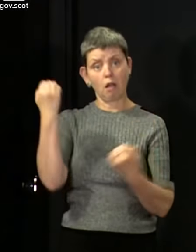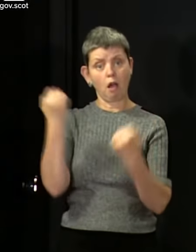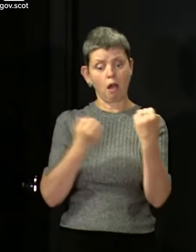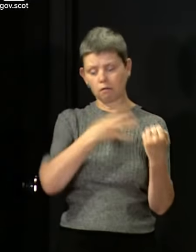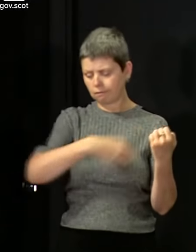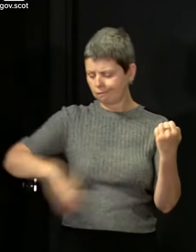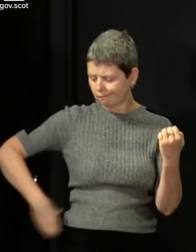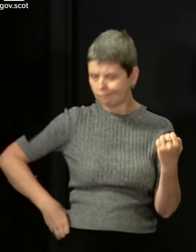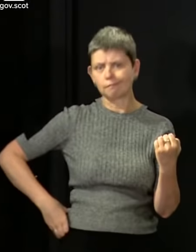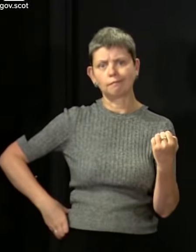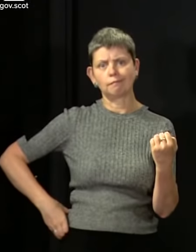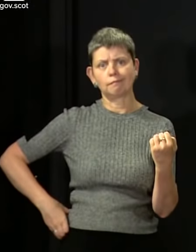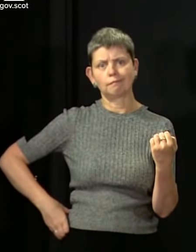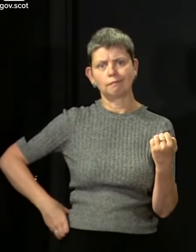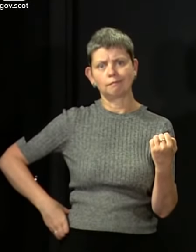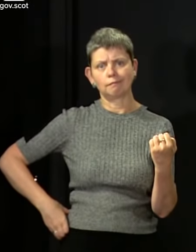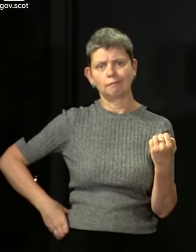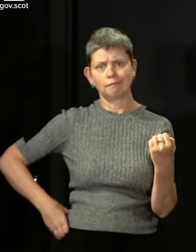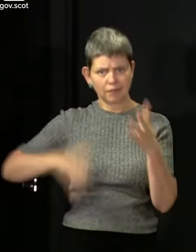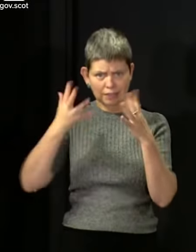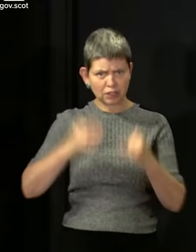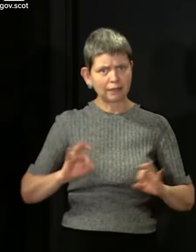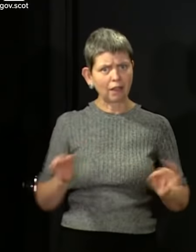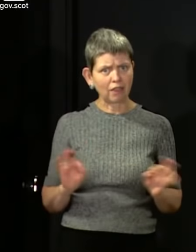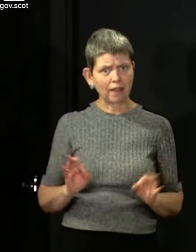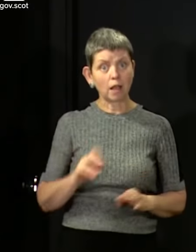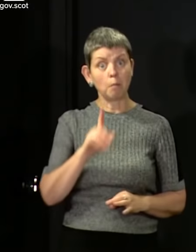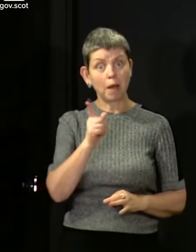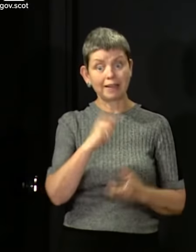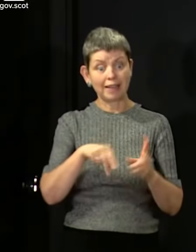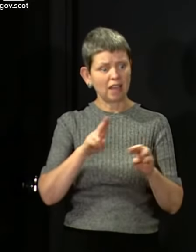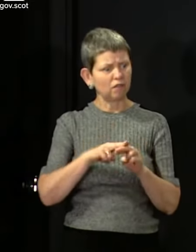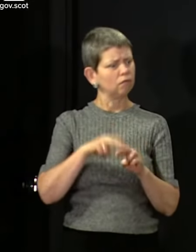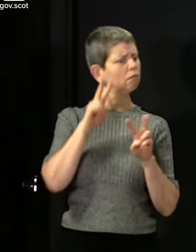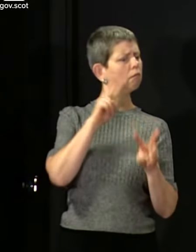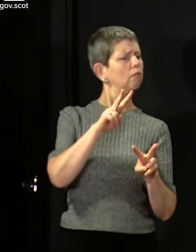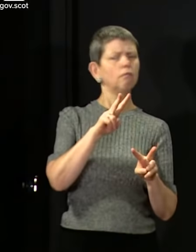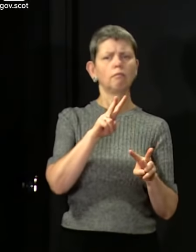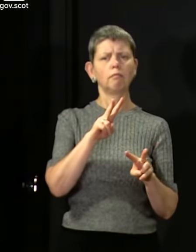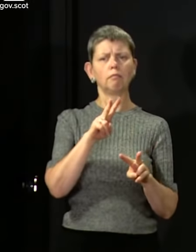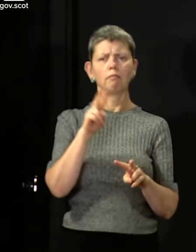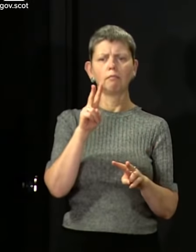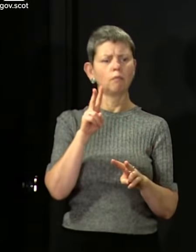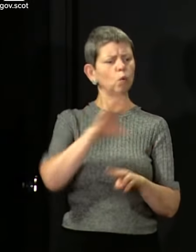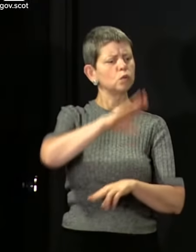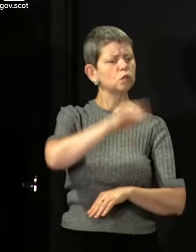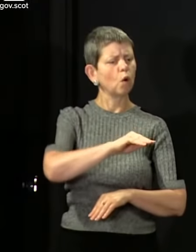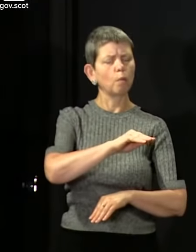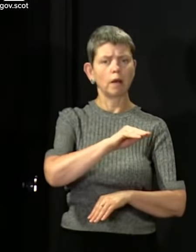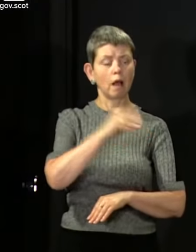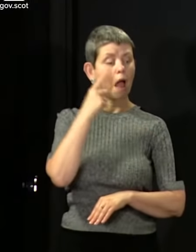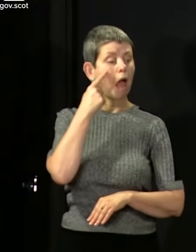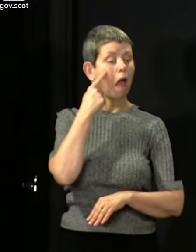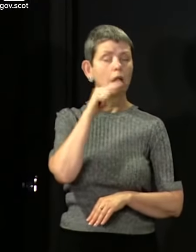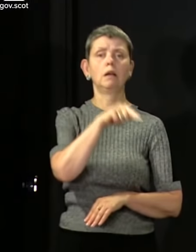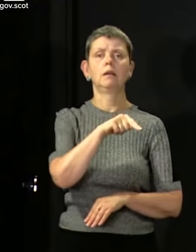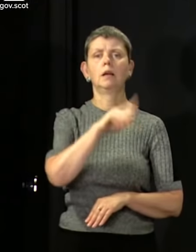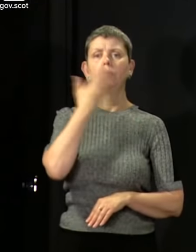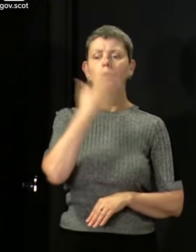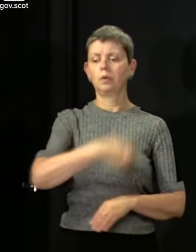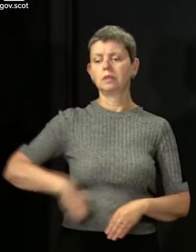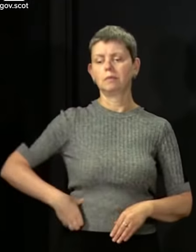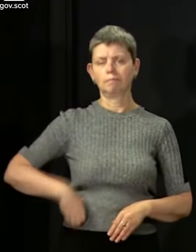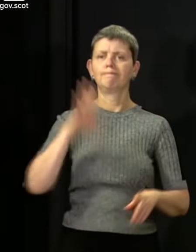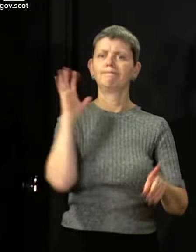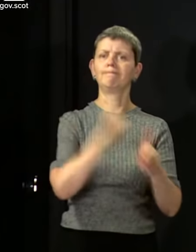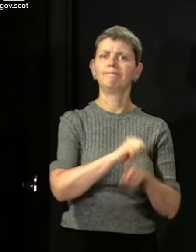seatbelt on. But if they catch us without it, they'll take action against us. So see the enforcement of this in the same way. But the